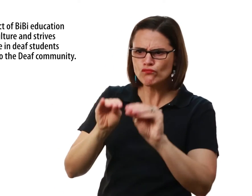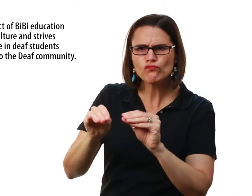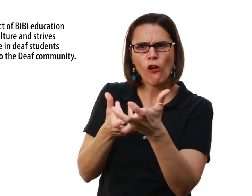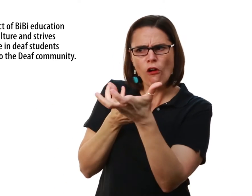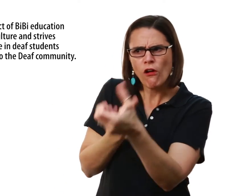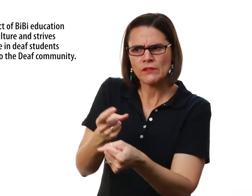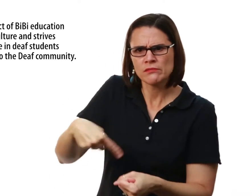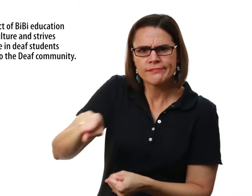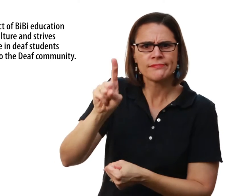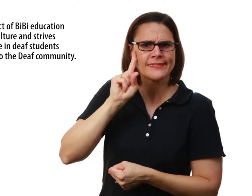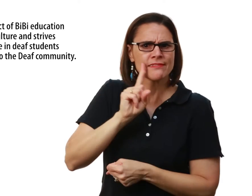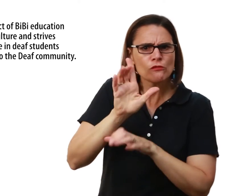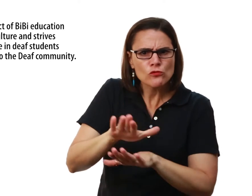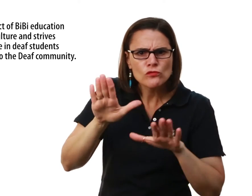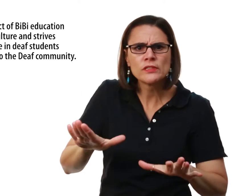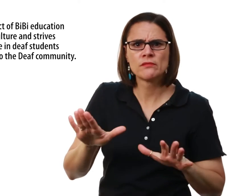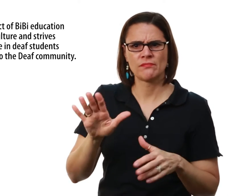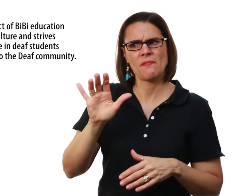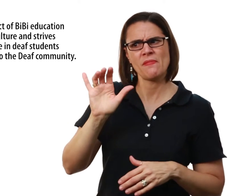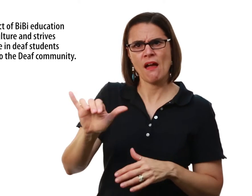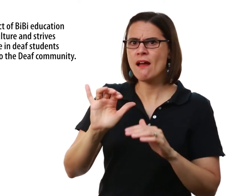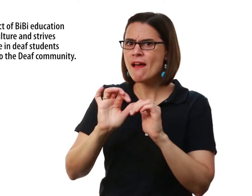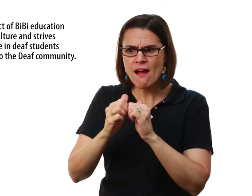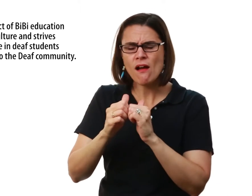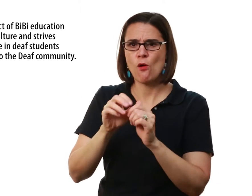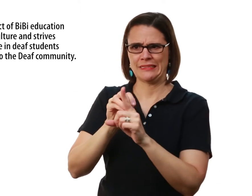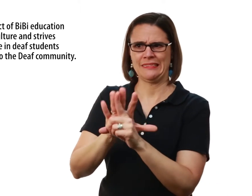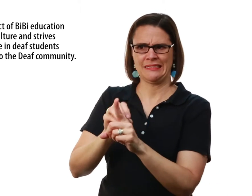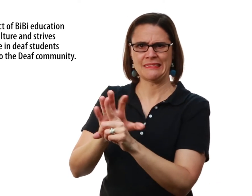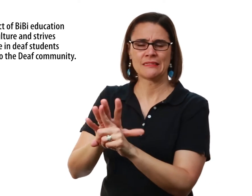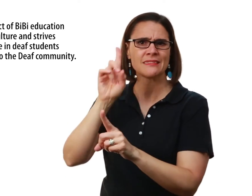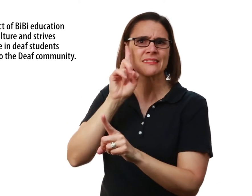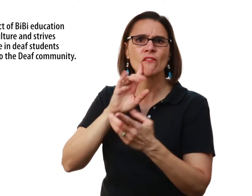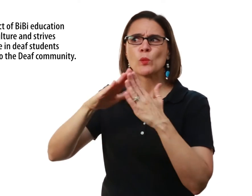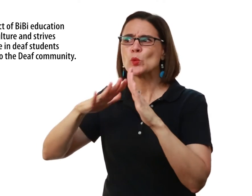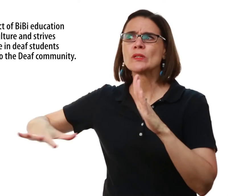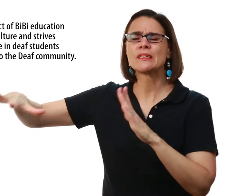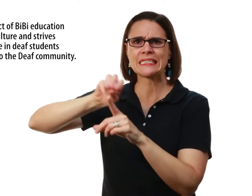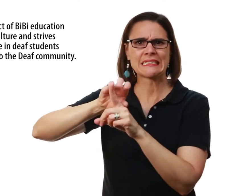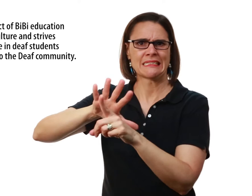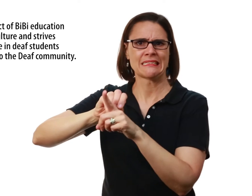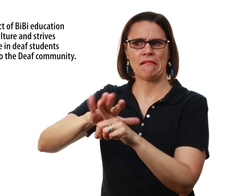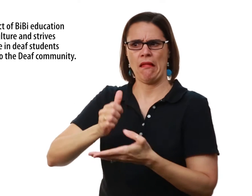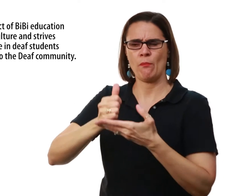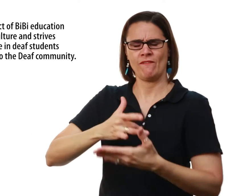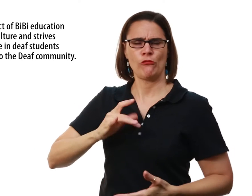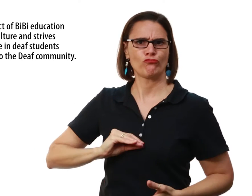in Deaf children By exposing them to the Deaf community To help them have greater self